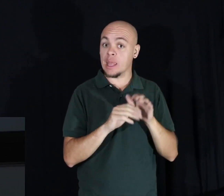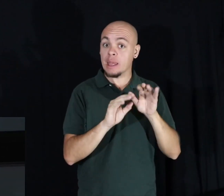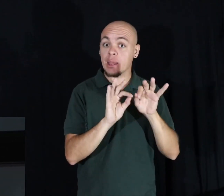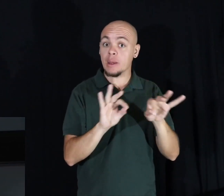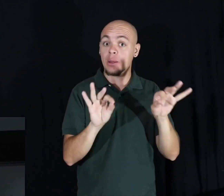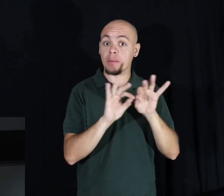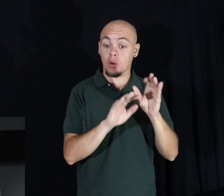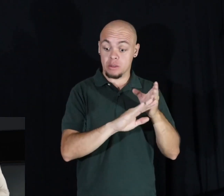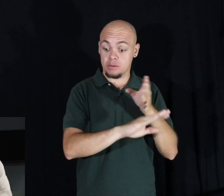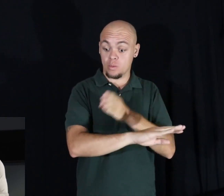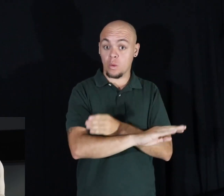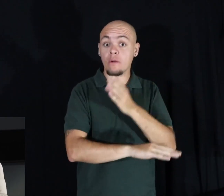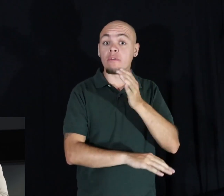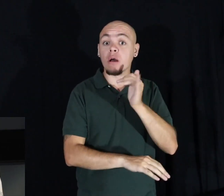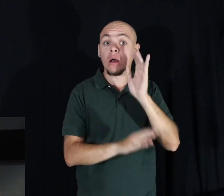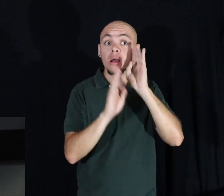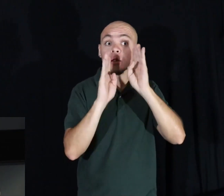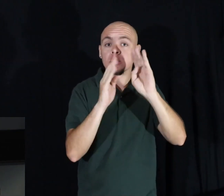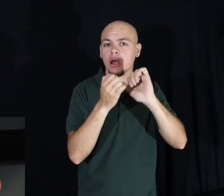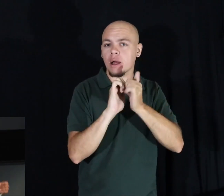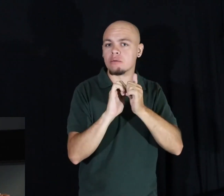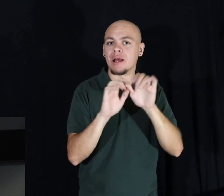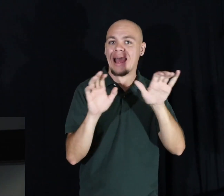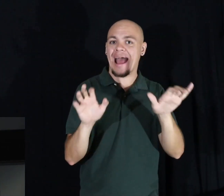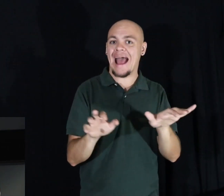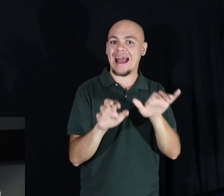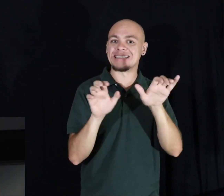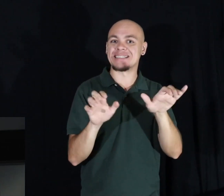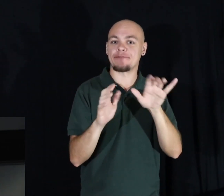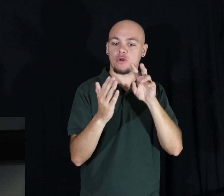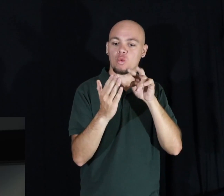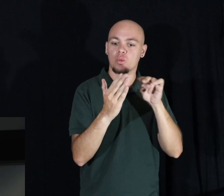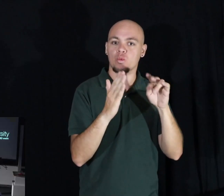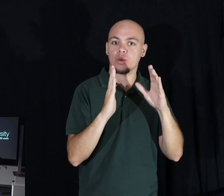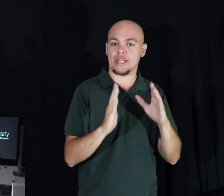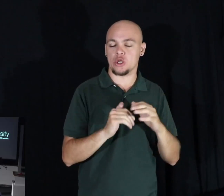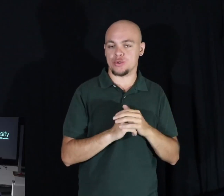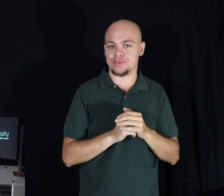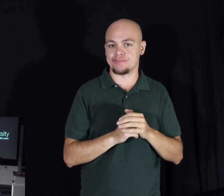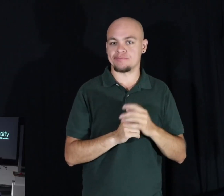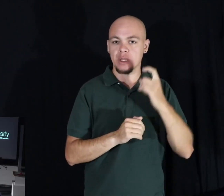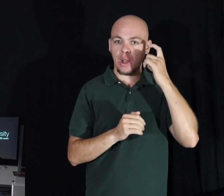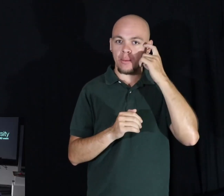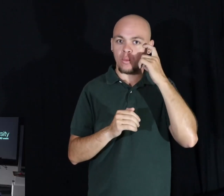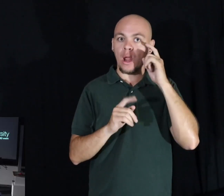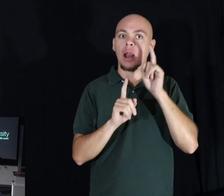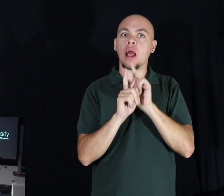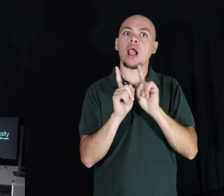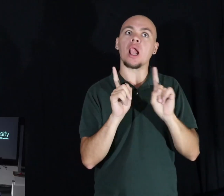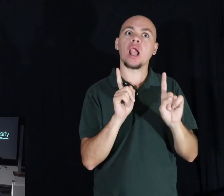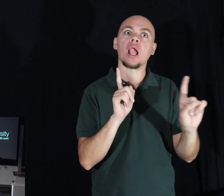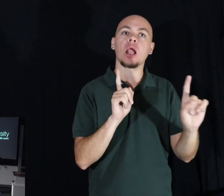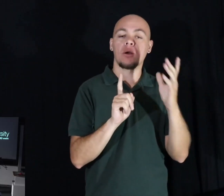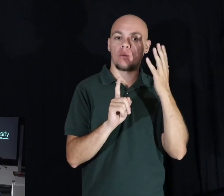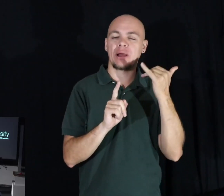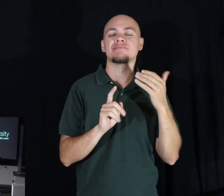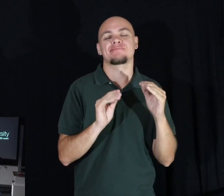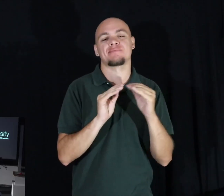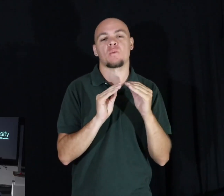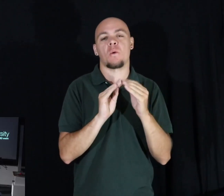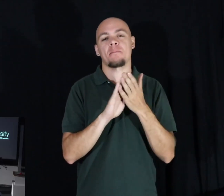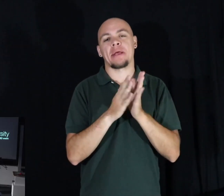concentration is by becoming an active reader. When our brain wanders, it's because we've become passive.